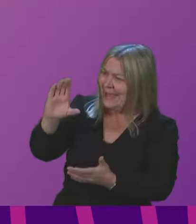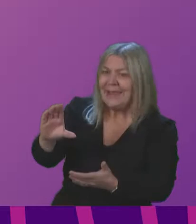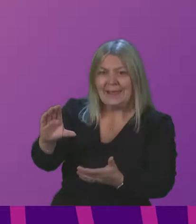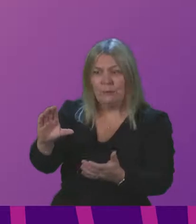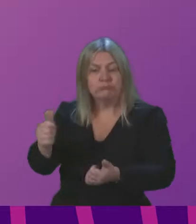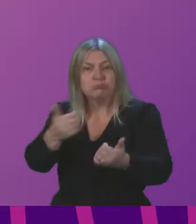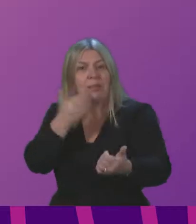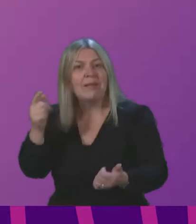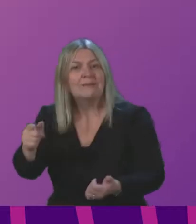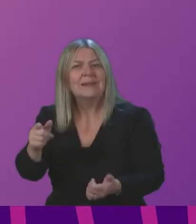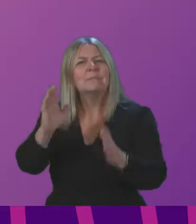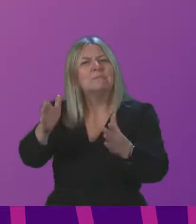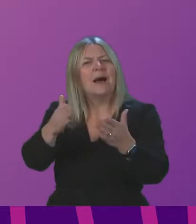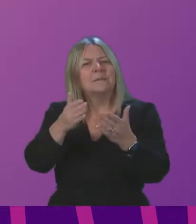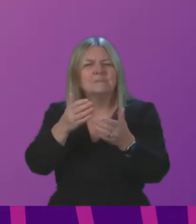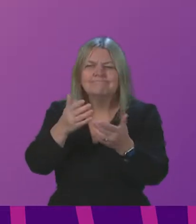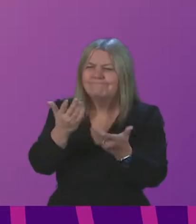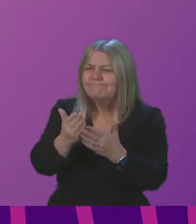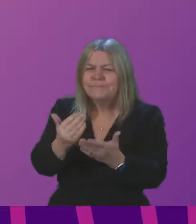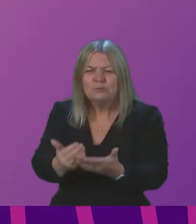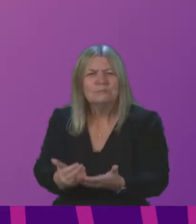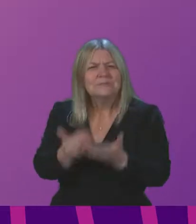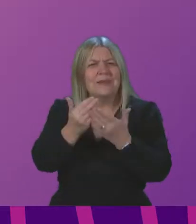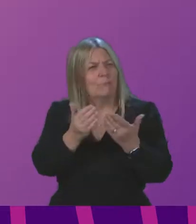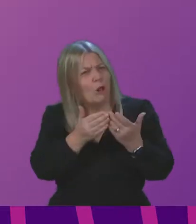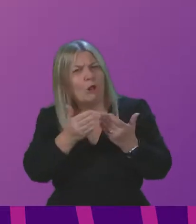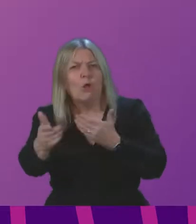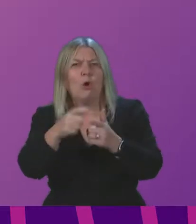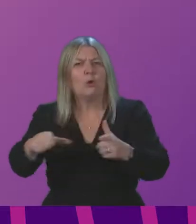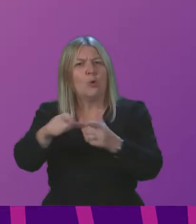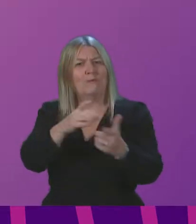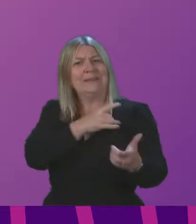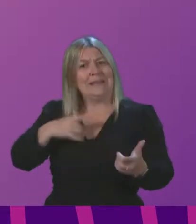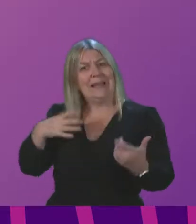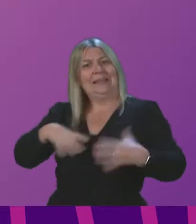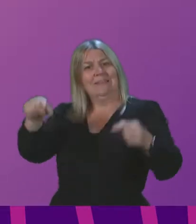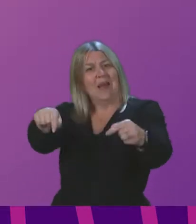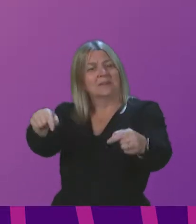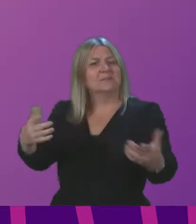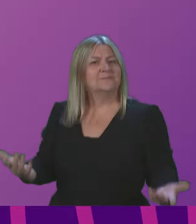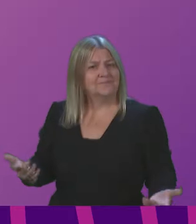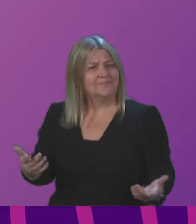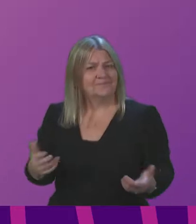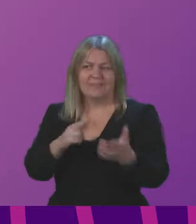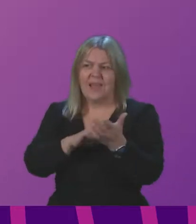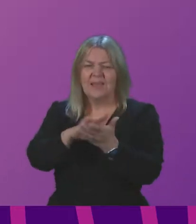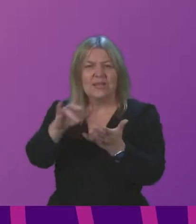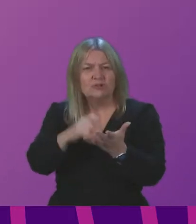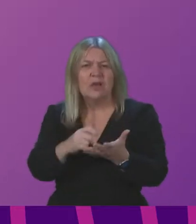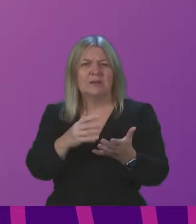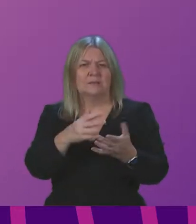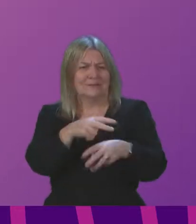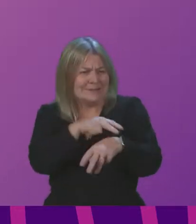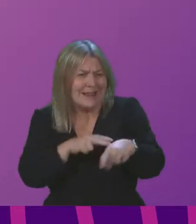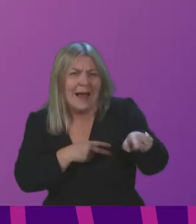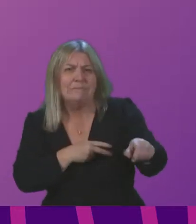actually providing help via long COVID clinics is what we need. Our NHS and social care services face huge workforce